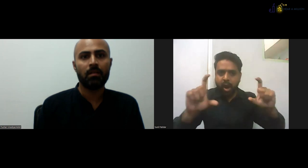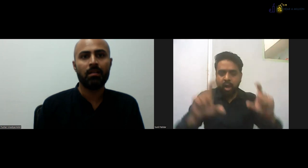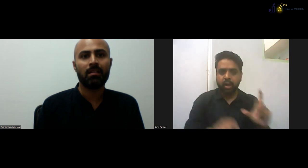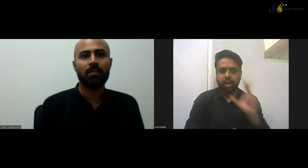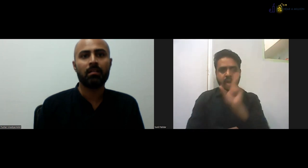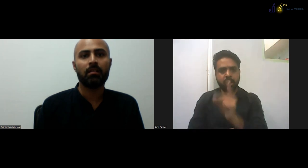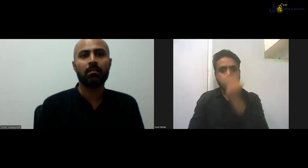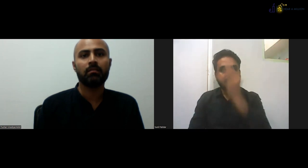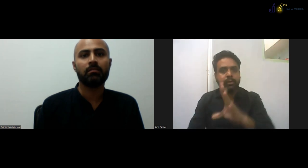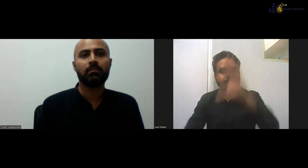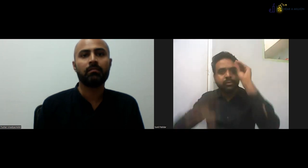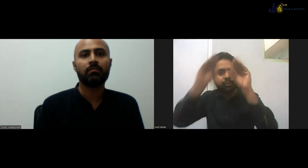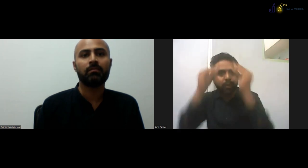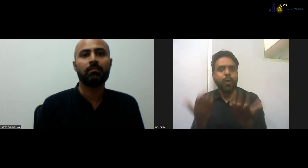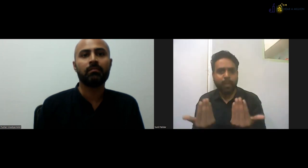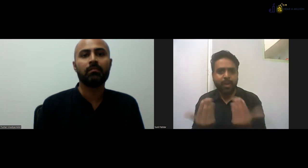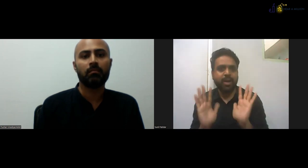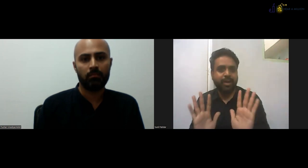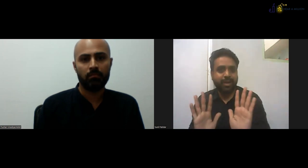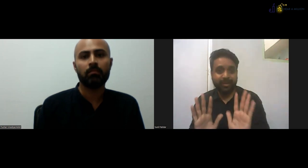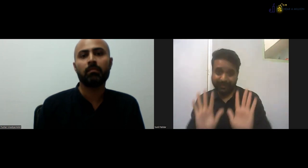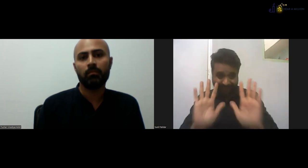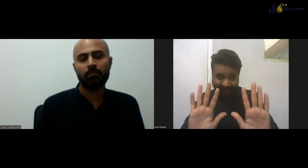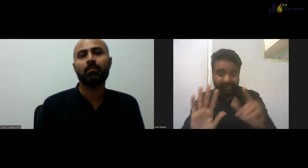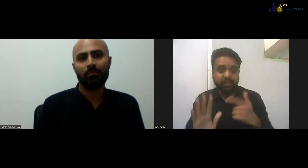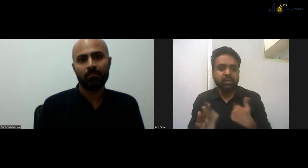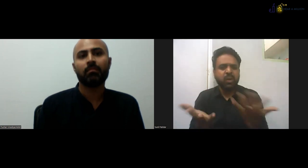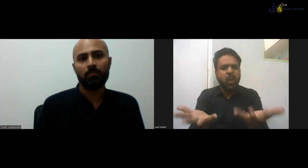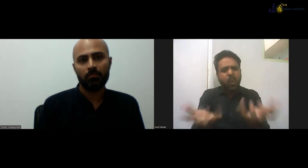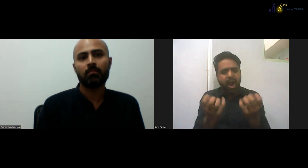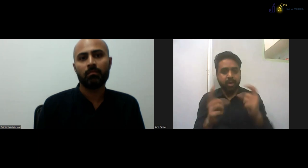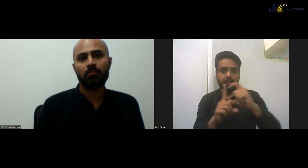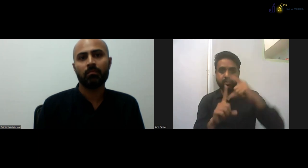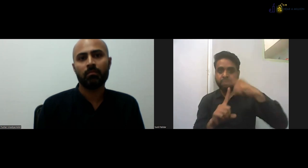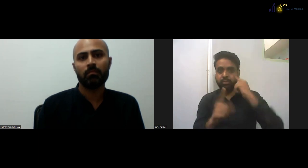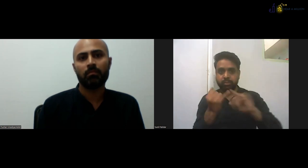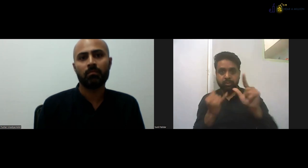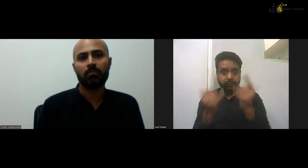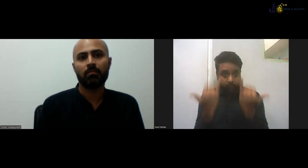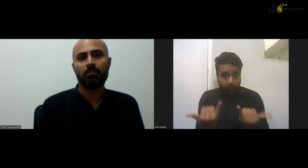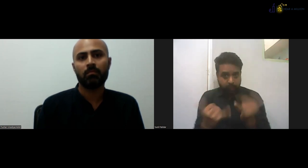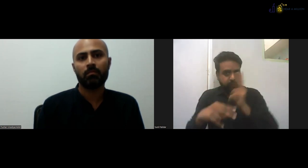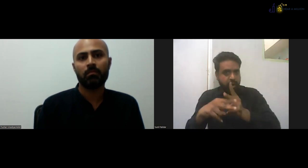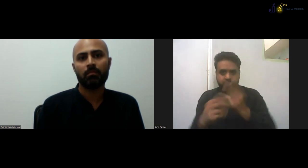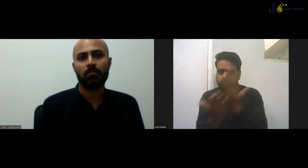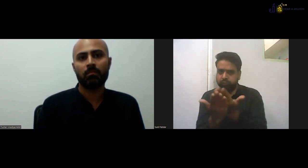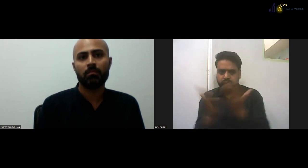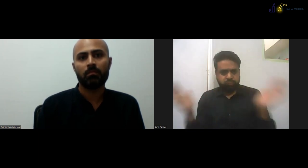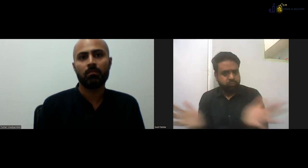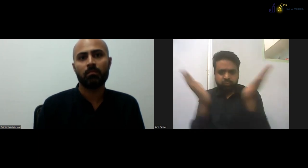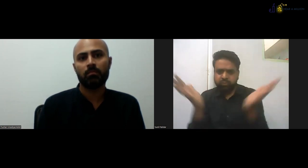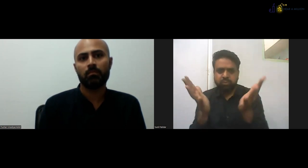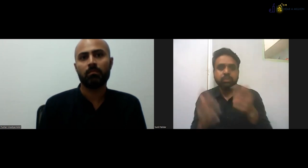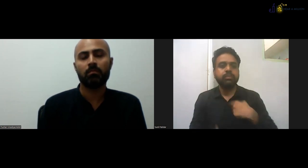that had impacted me a lot. So then it was easier to learn the spoken language, right? So I want DTISL